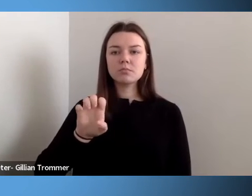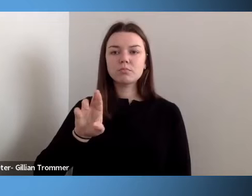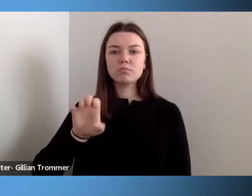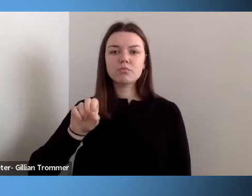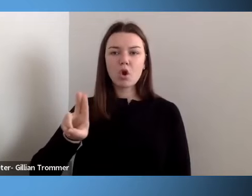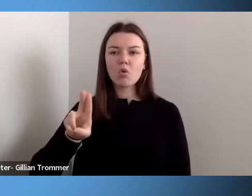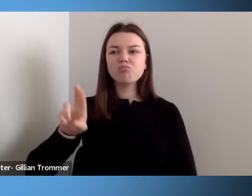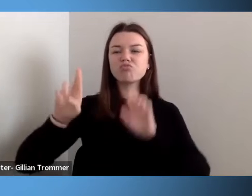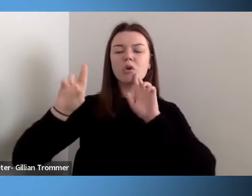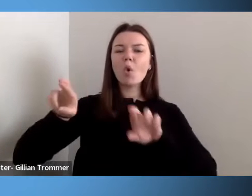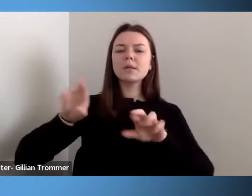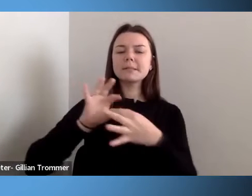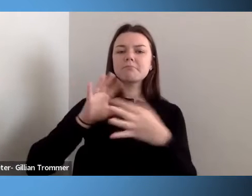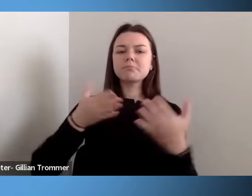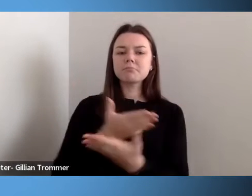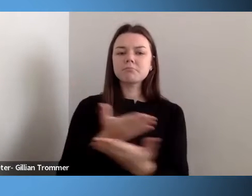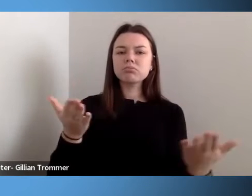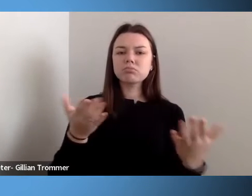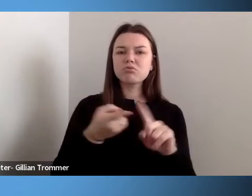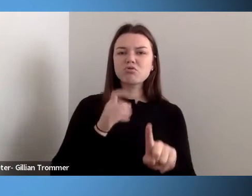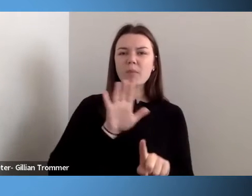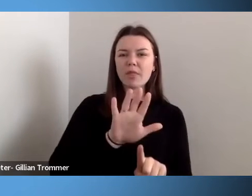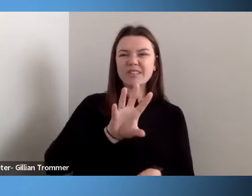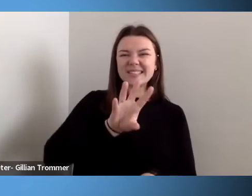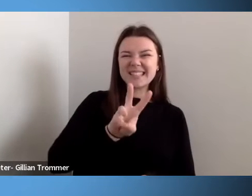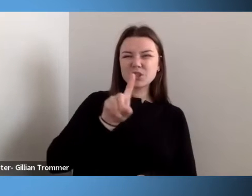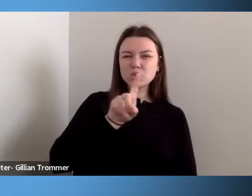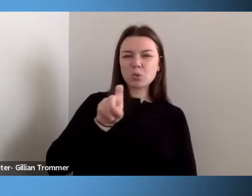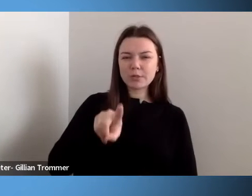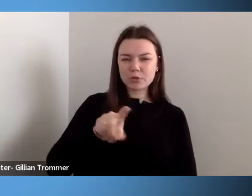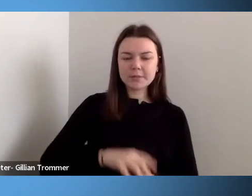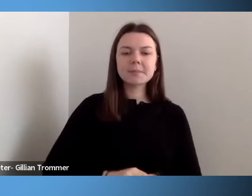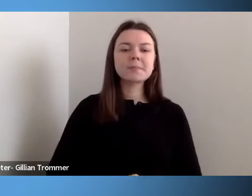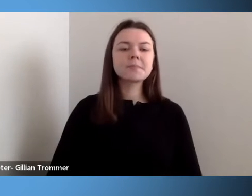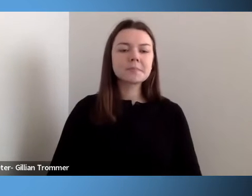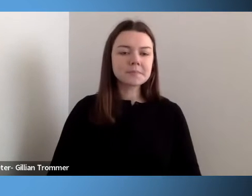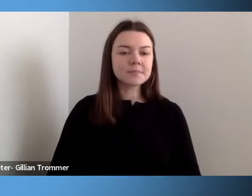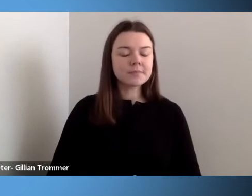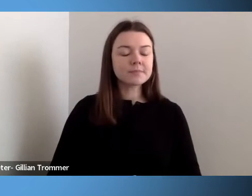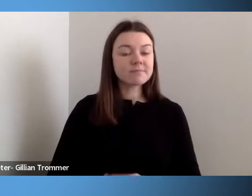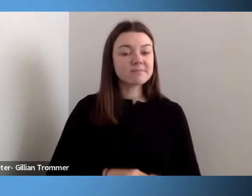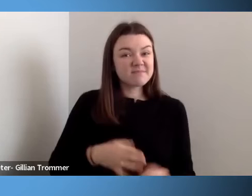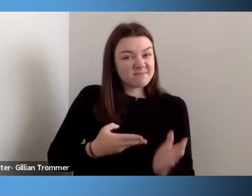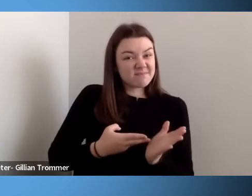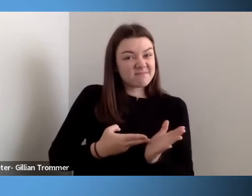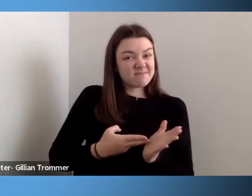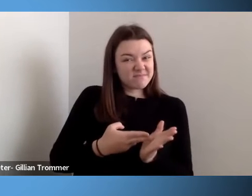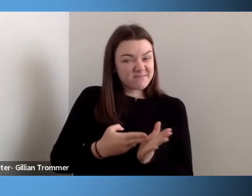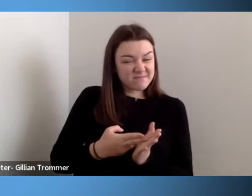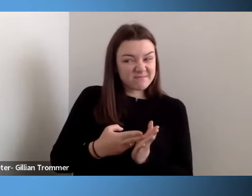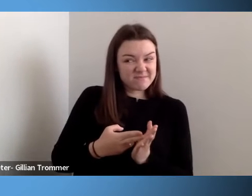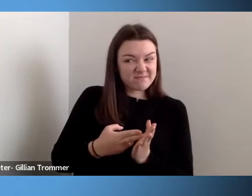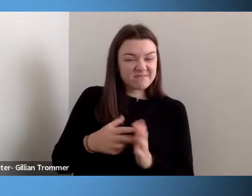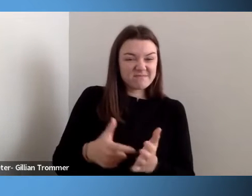from their six probing questions. In truth, it took eight years to incorporate